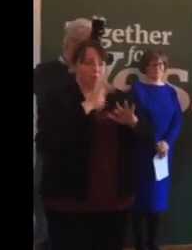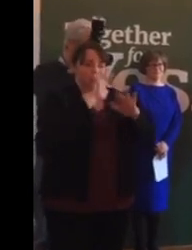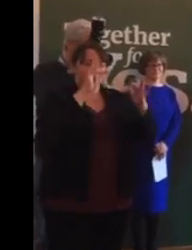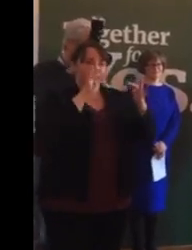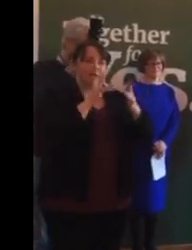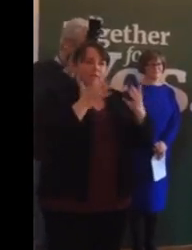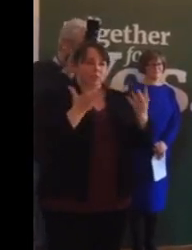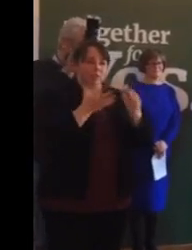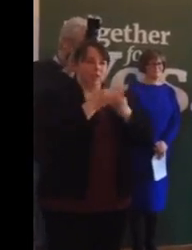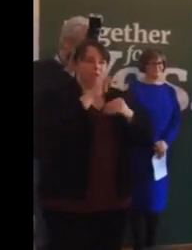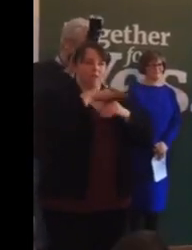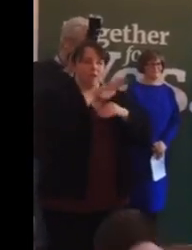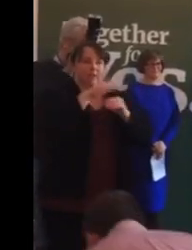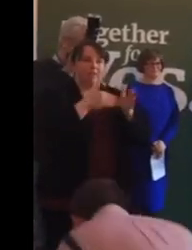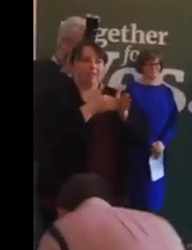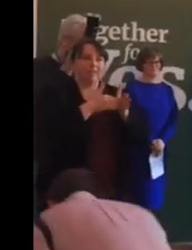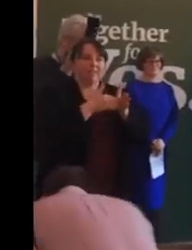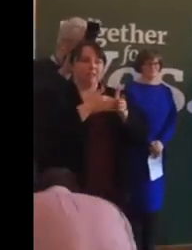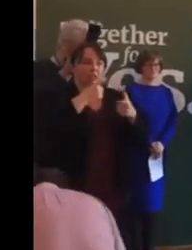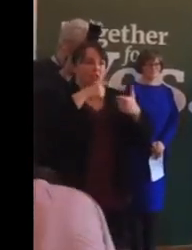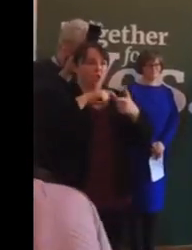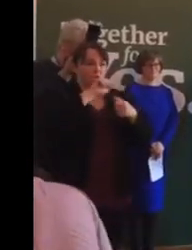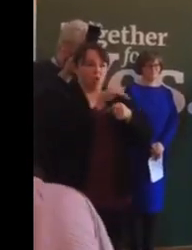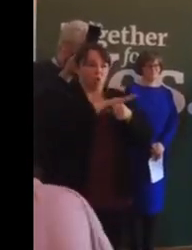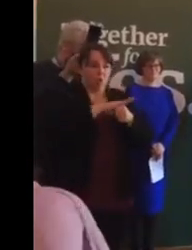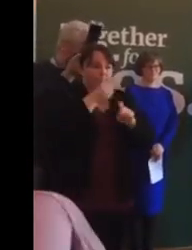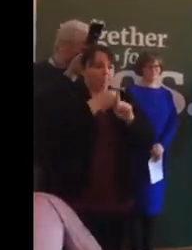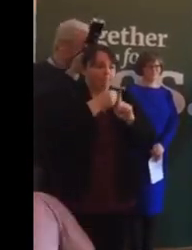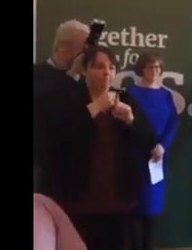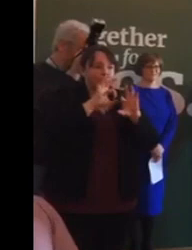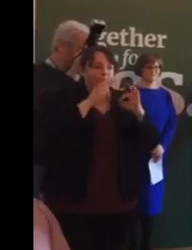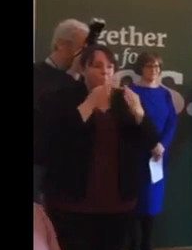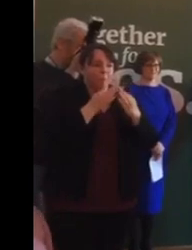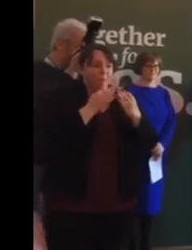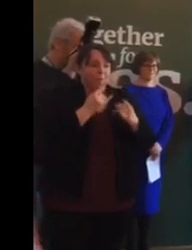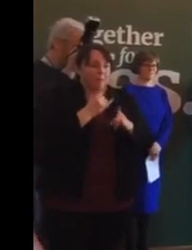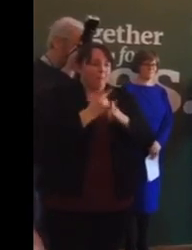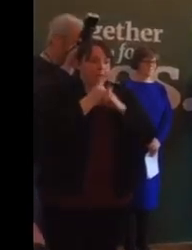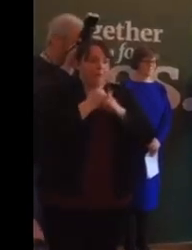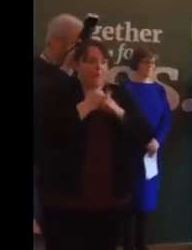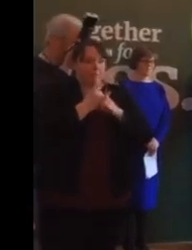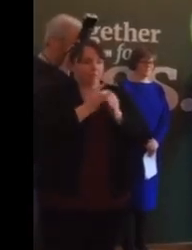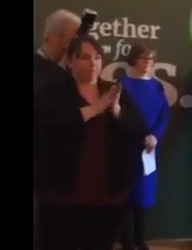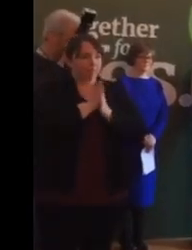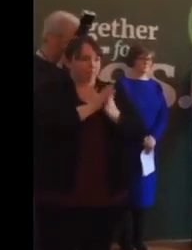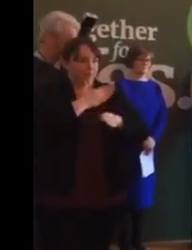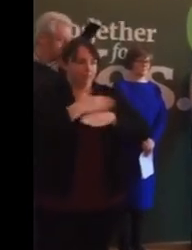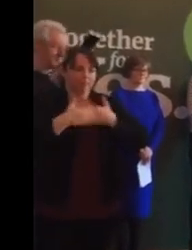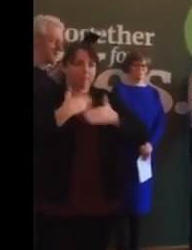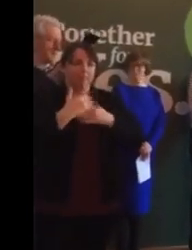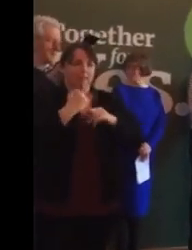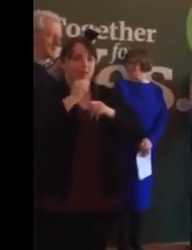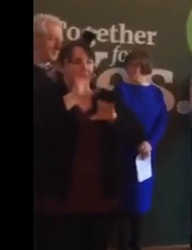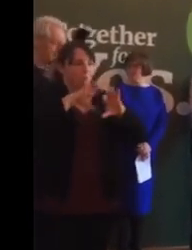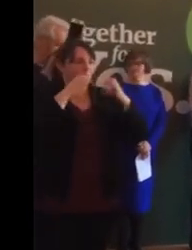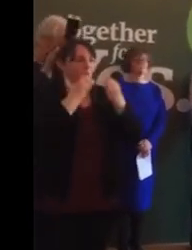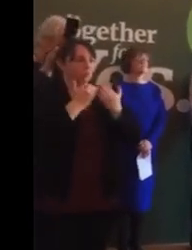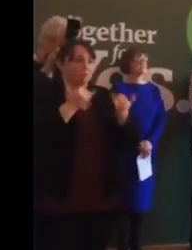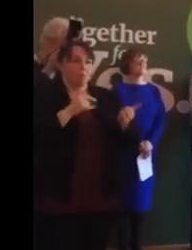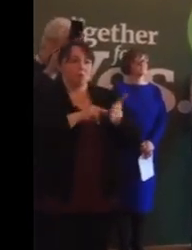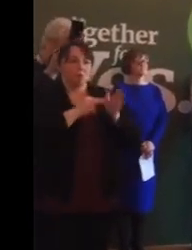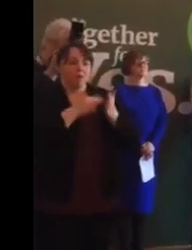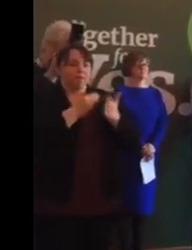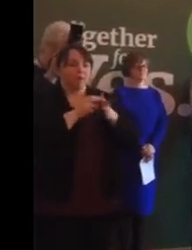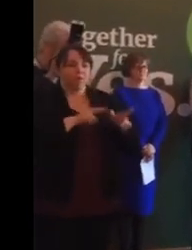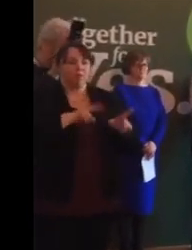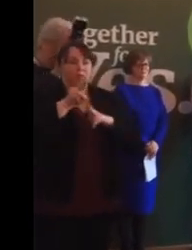website, join your local canvassing group and help mobilise in your community. Organise a fundraiser or